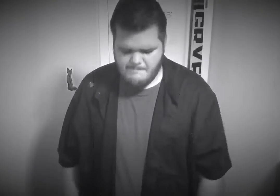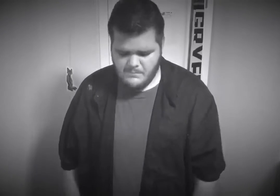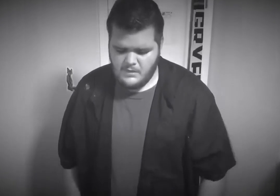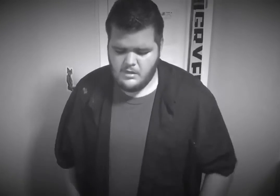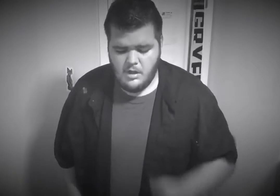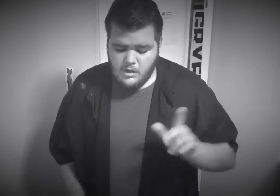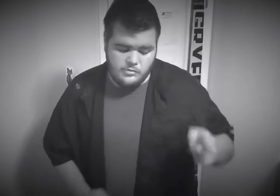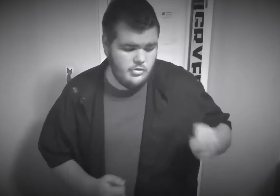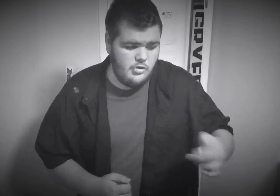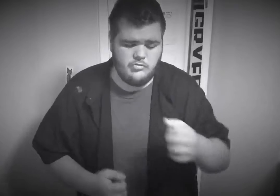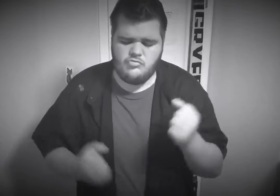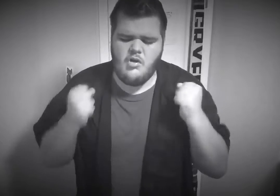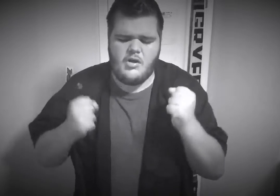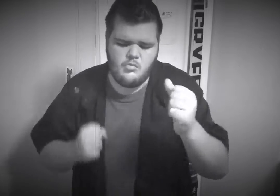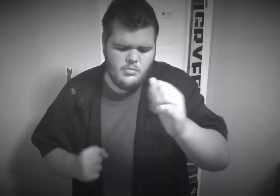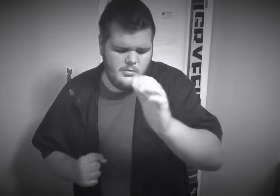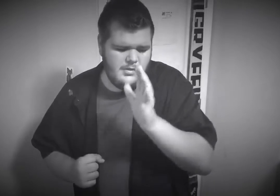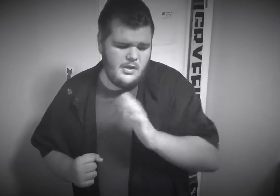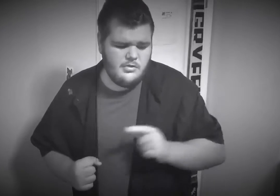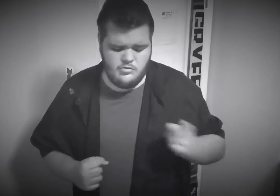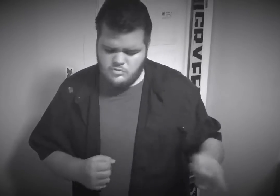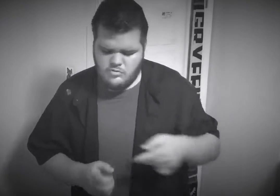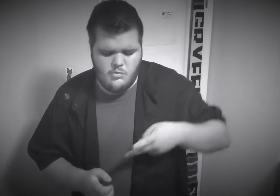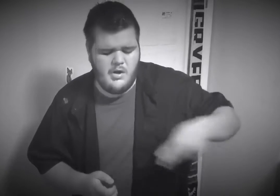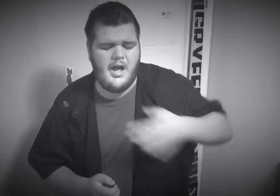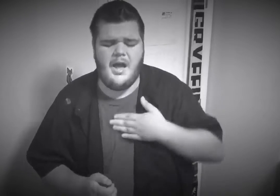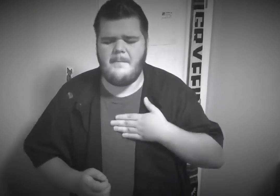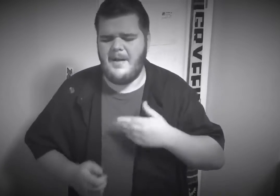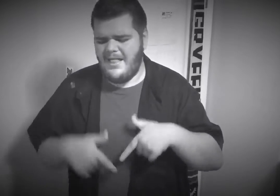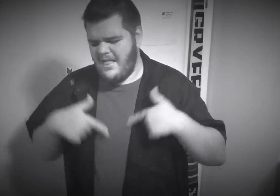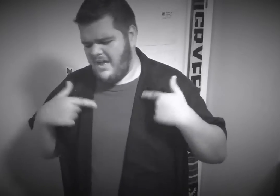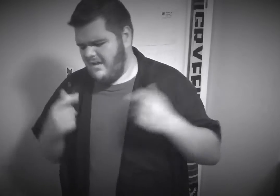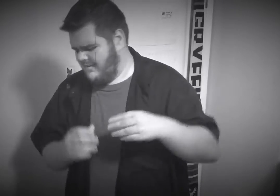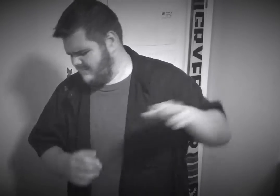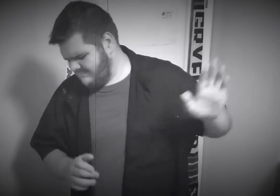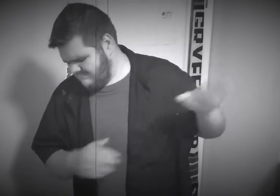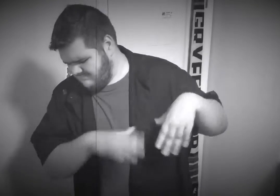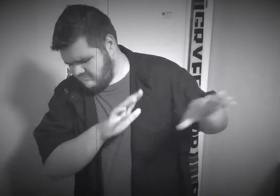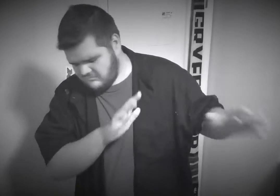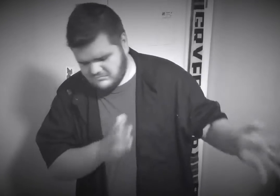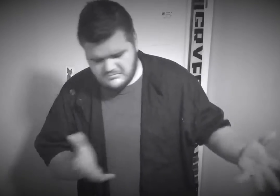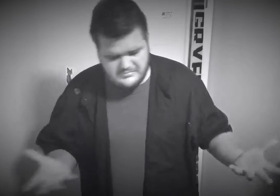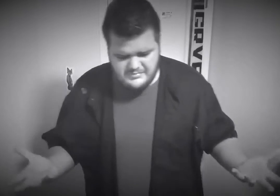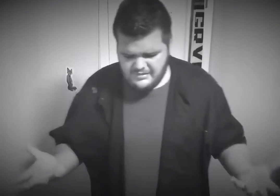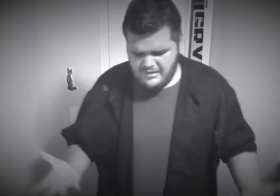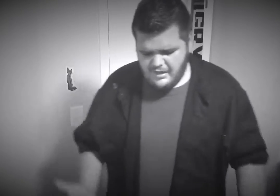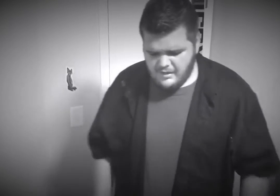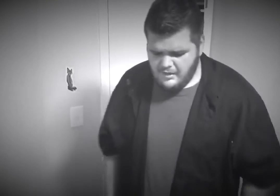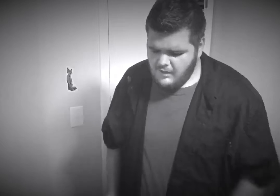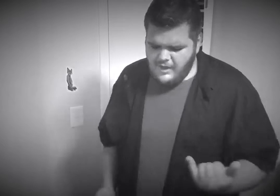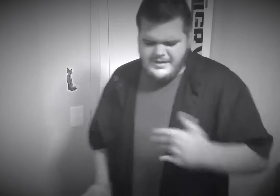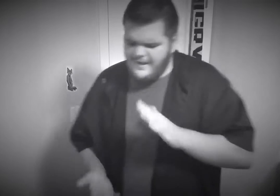Caused a good strong woman like you to walk out my life Now I never,